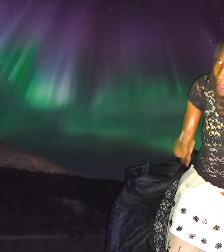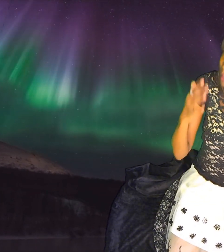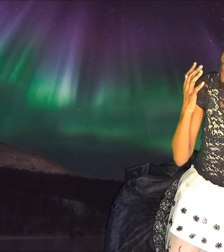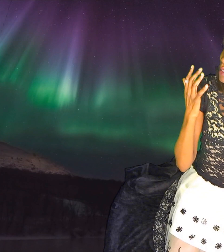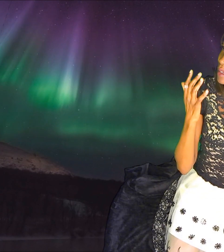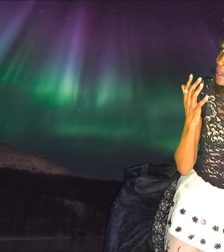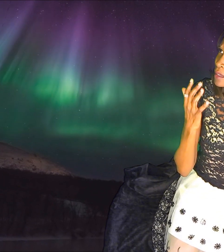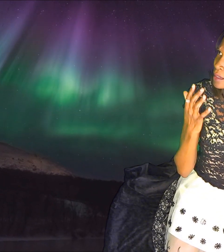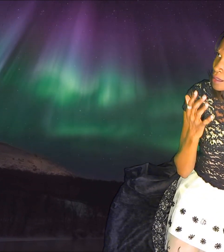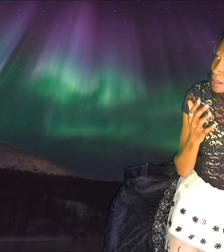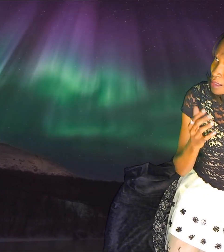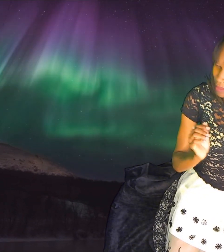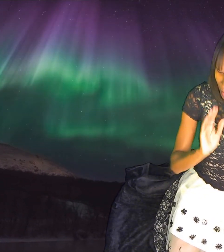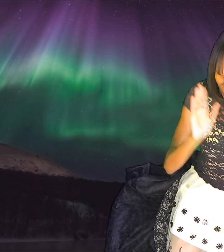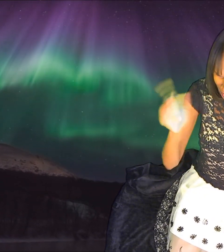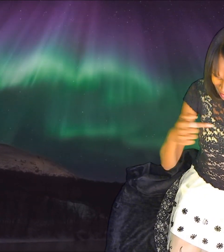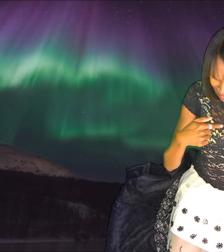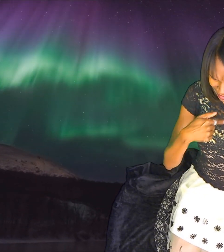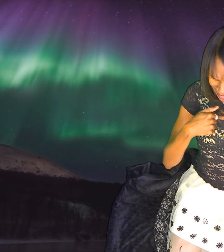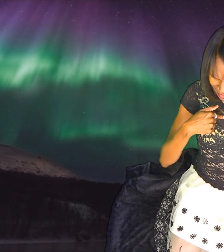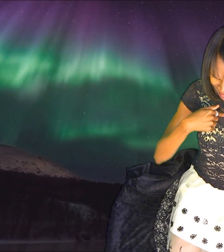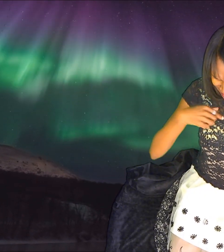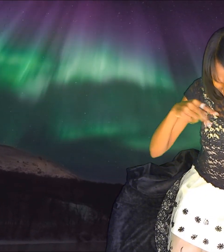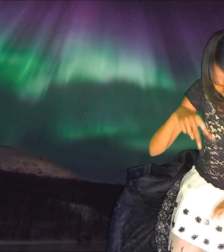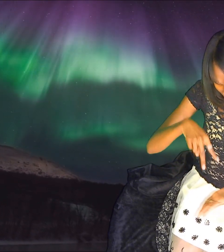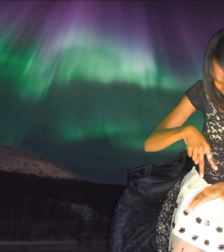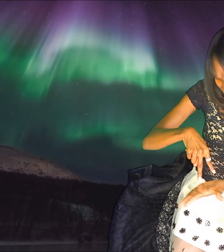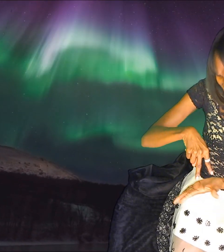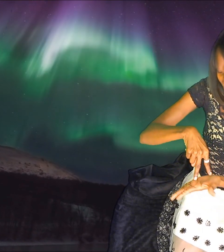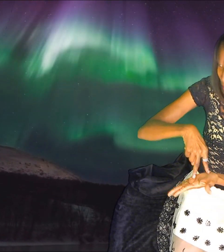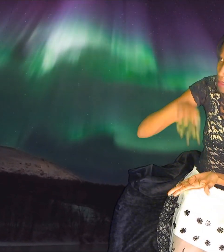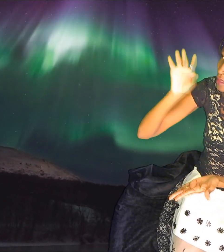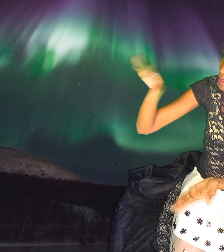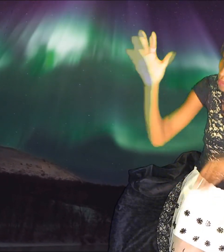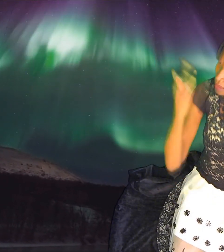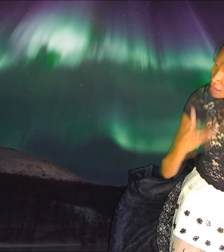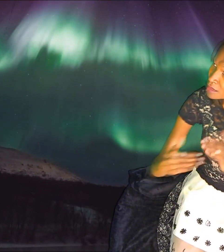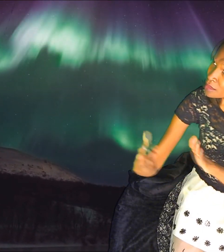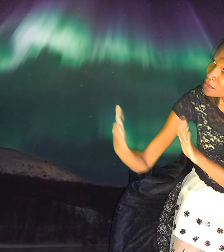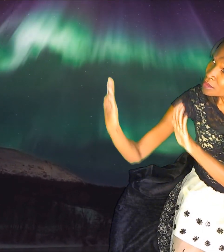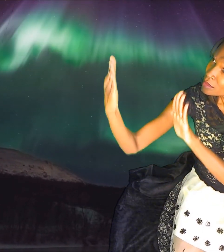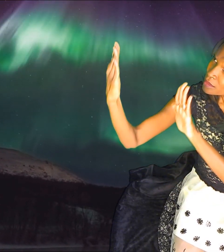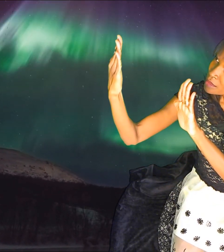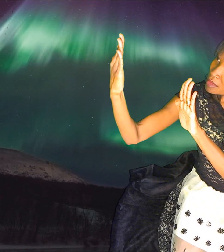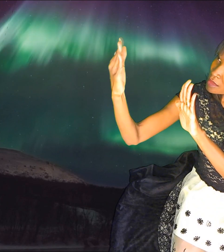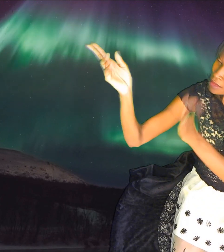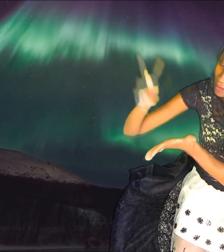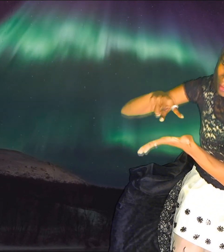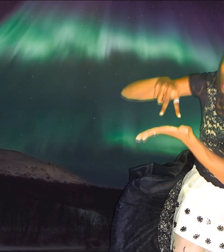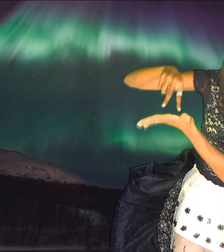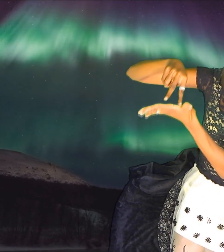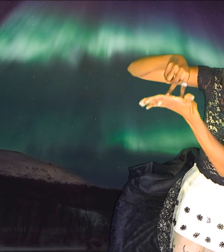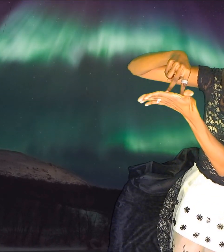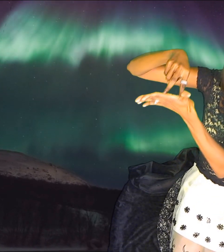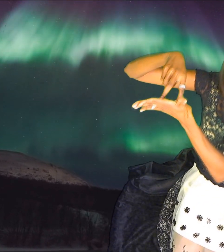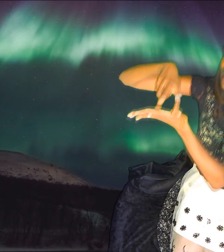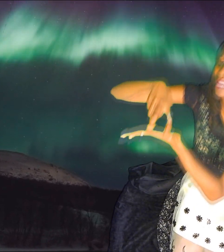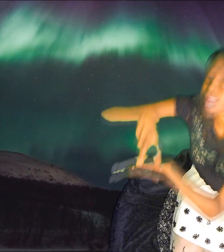still? Will I stand in your presence to my knees? Will I